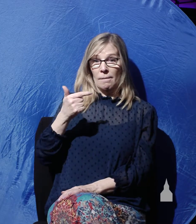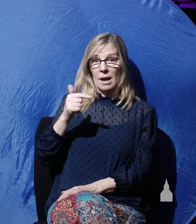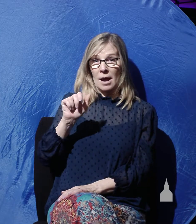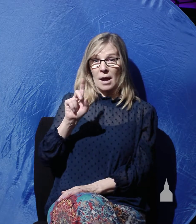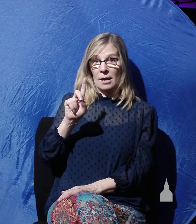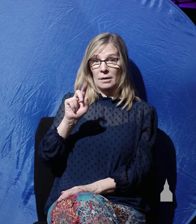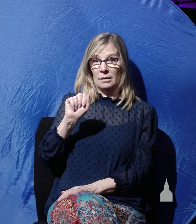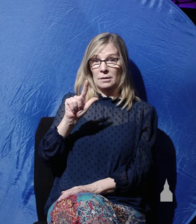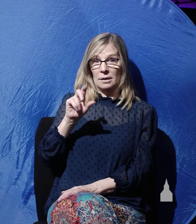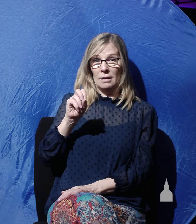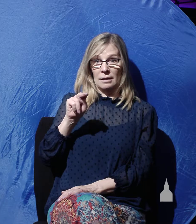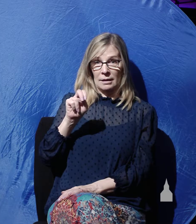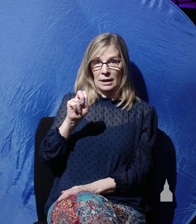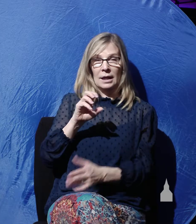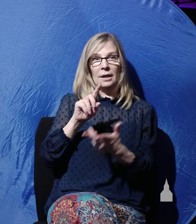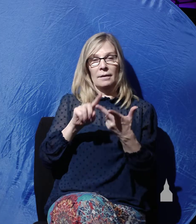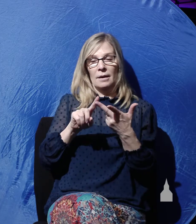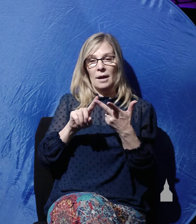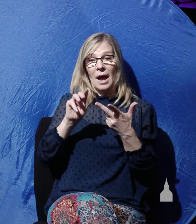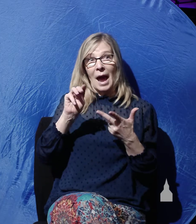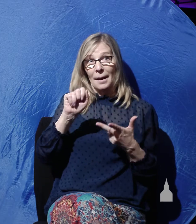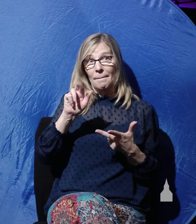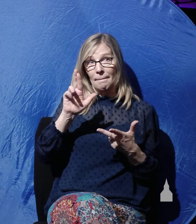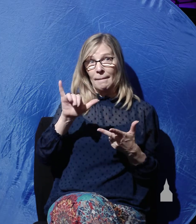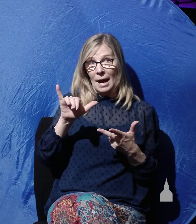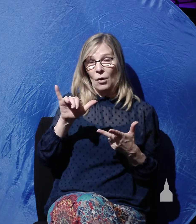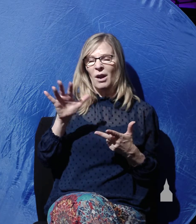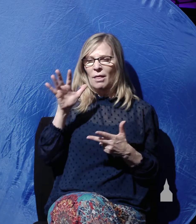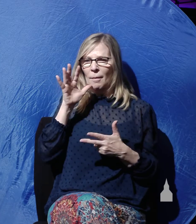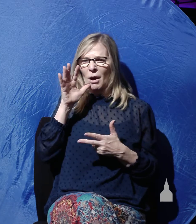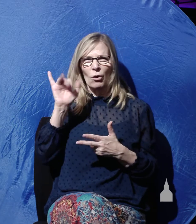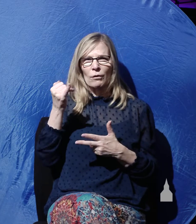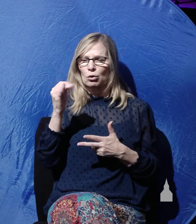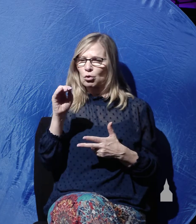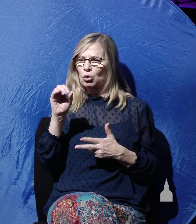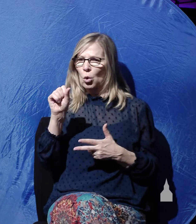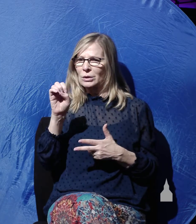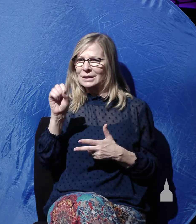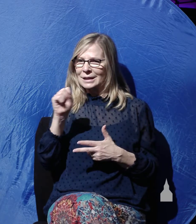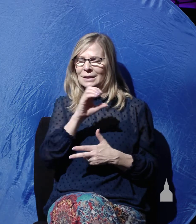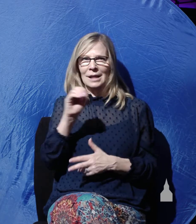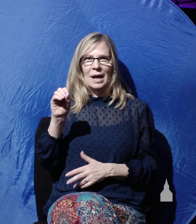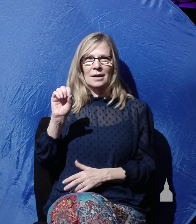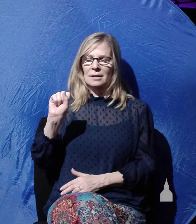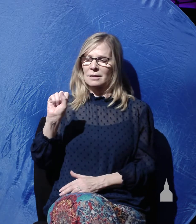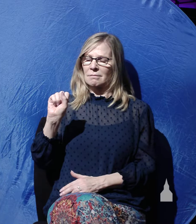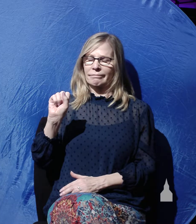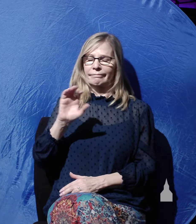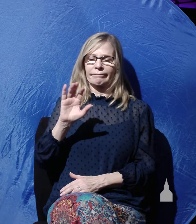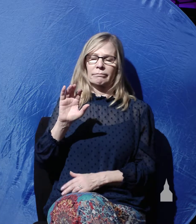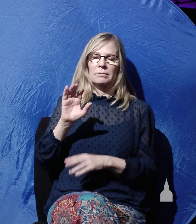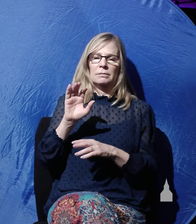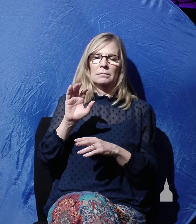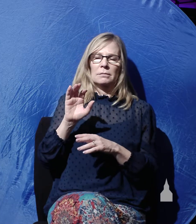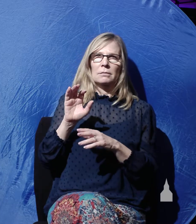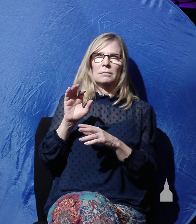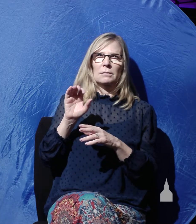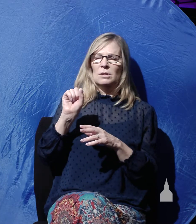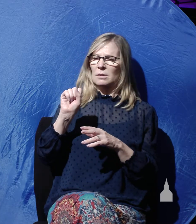Joses, were looking on to see where he was laid. Now the question is, who were these women? Well, going